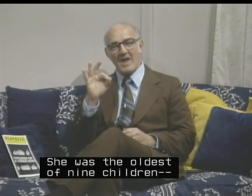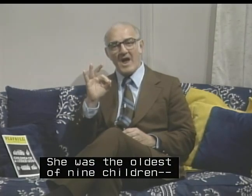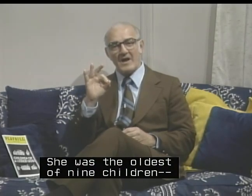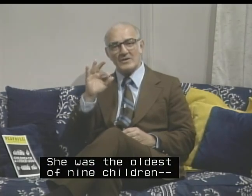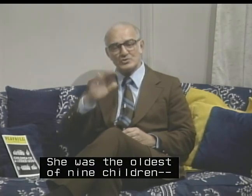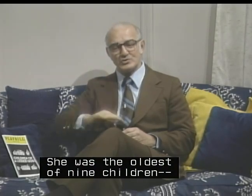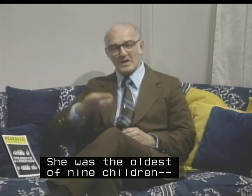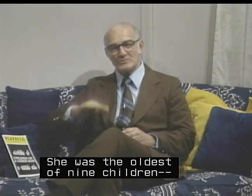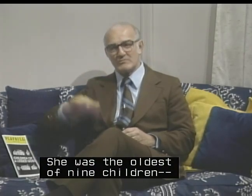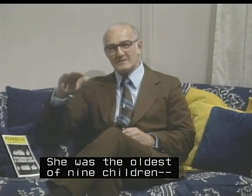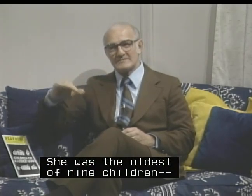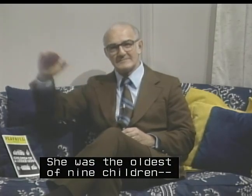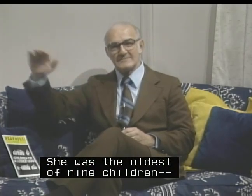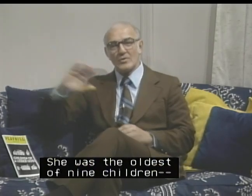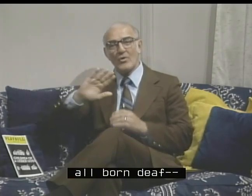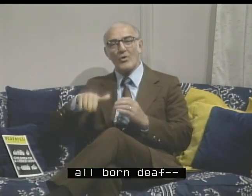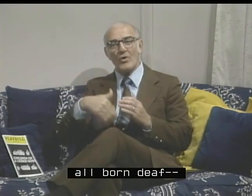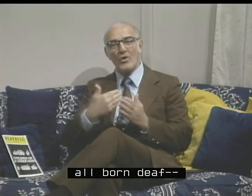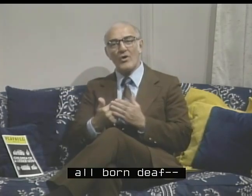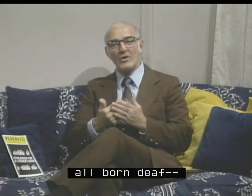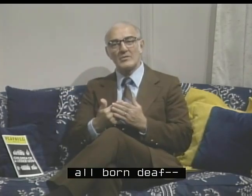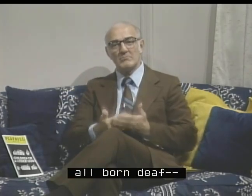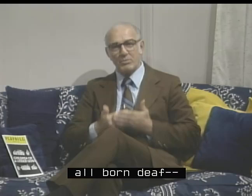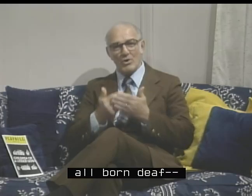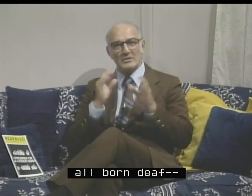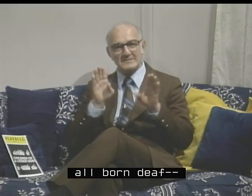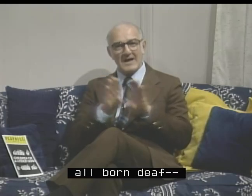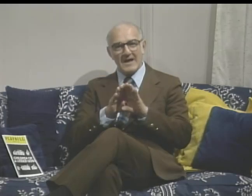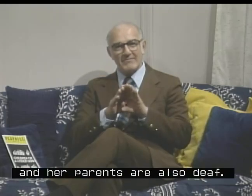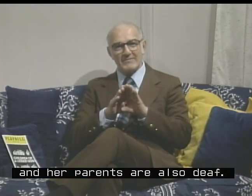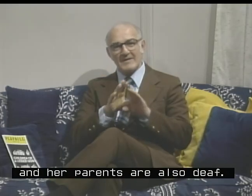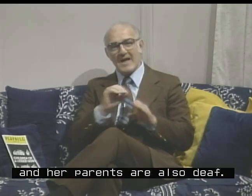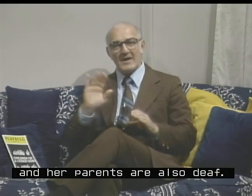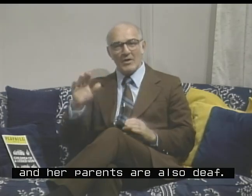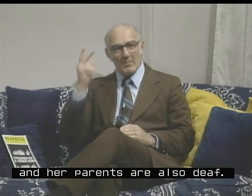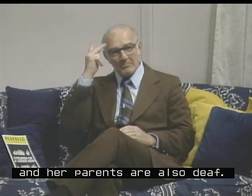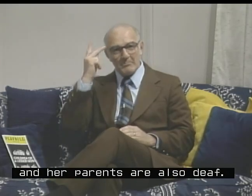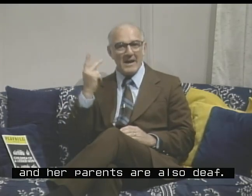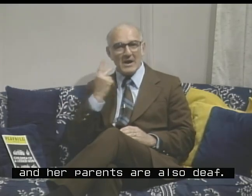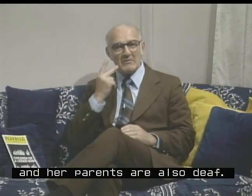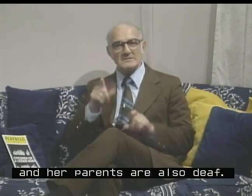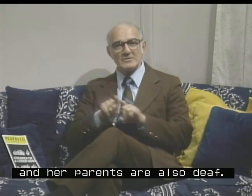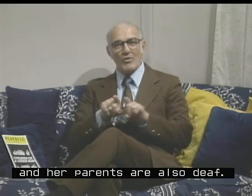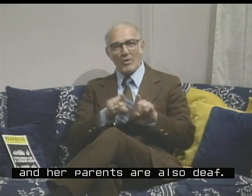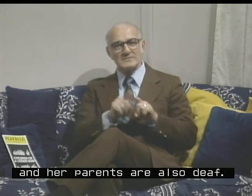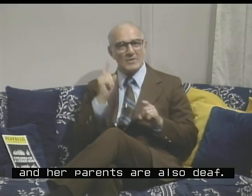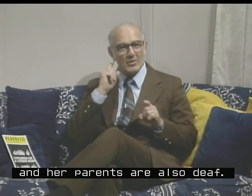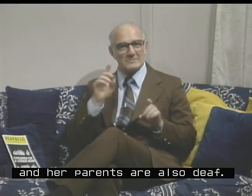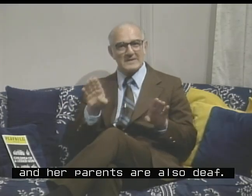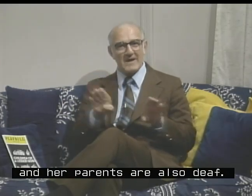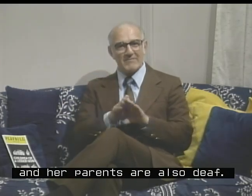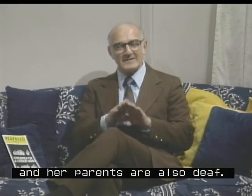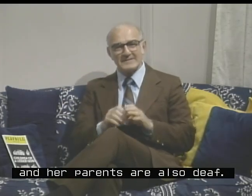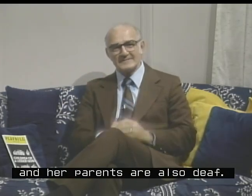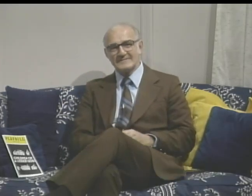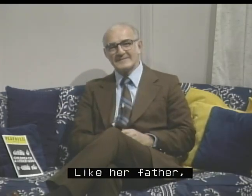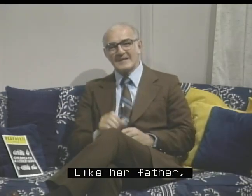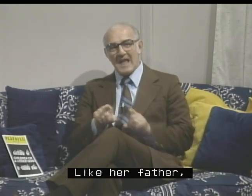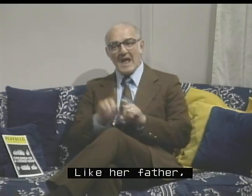nine children, all born deaf. Her parents also deaf. Like